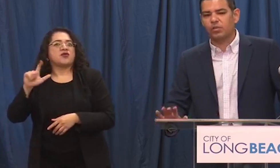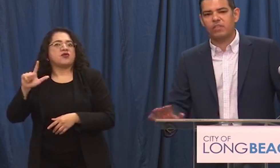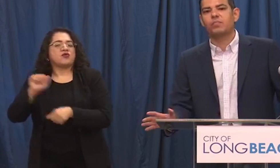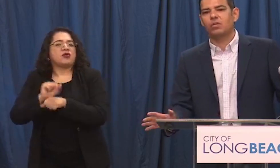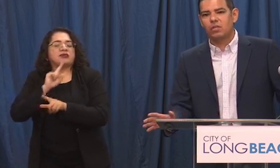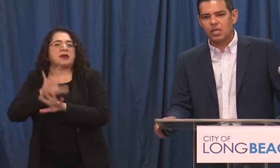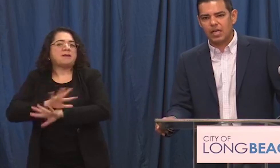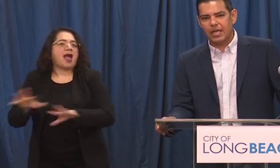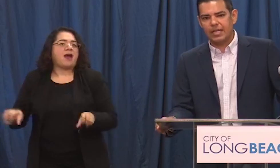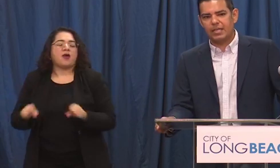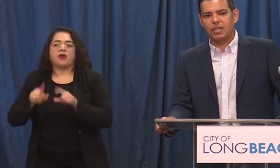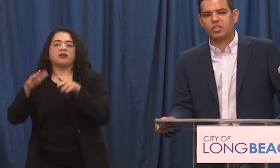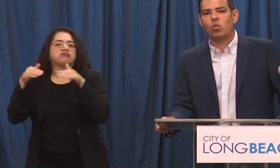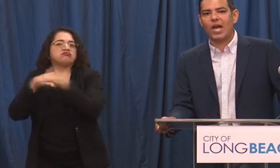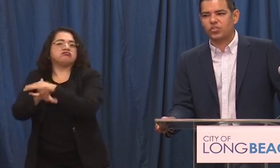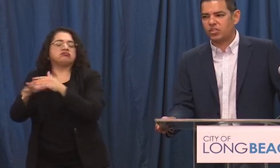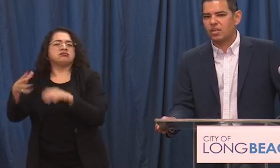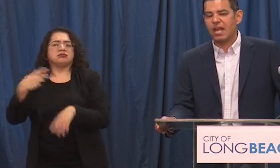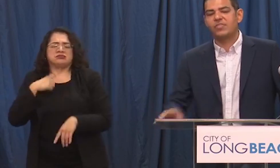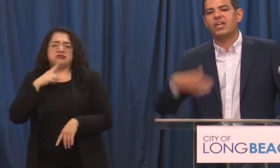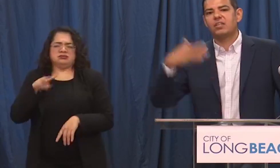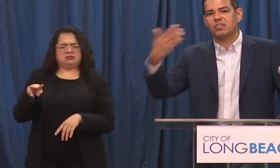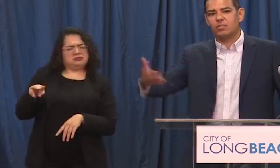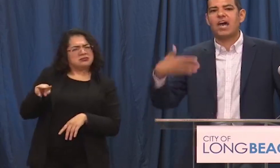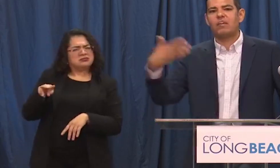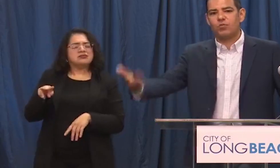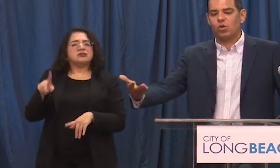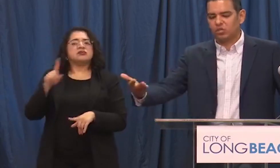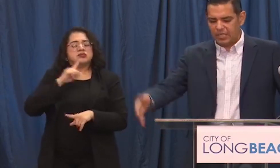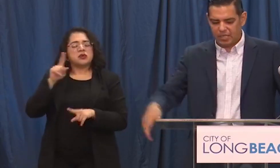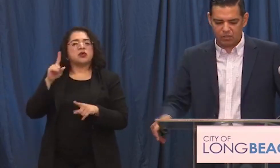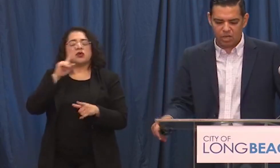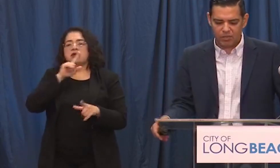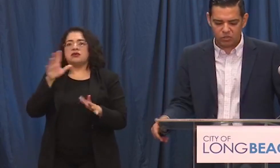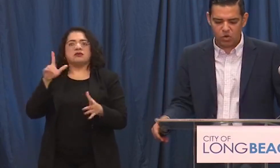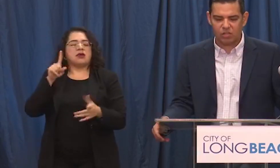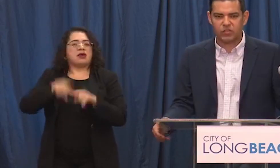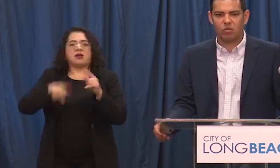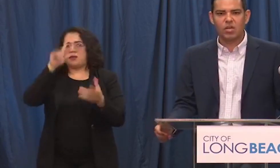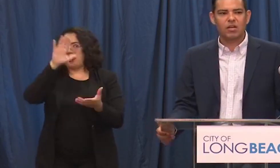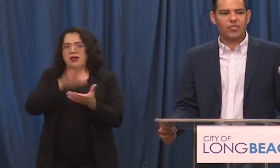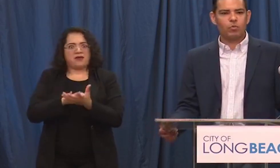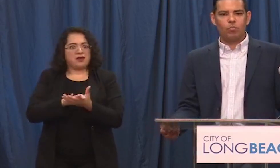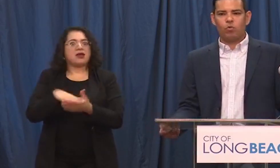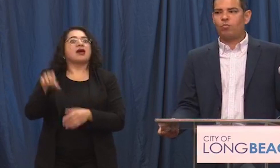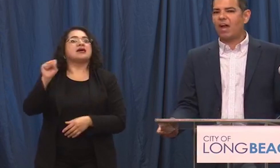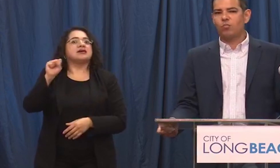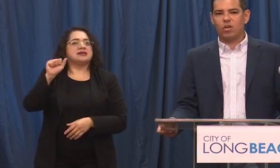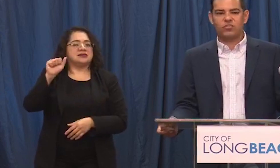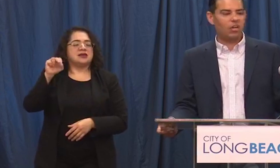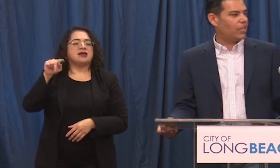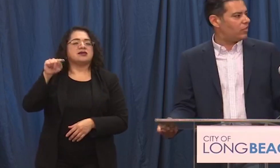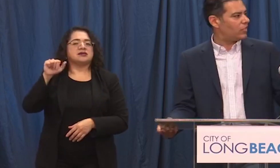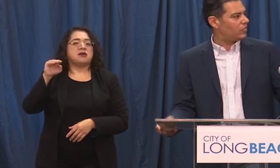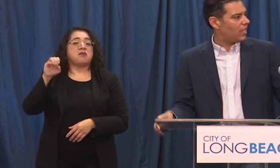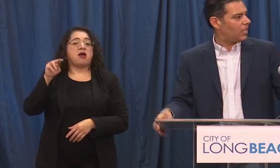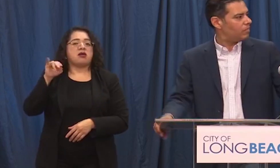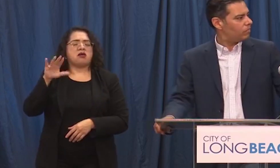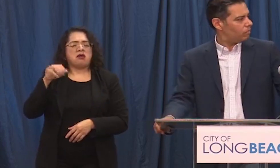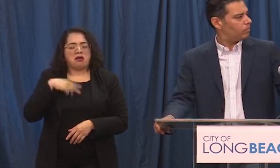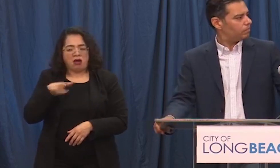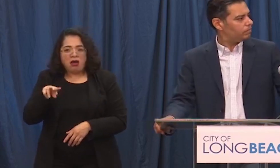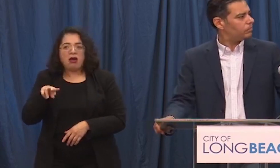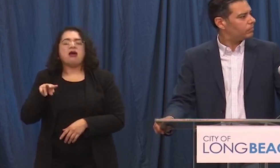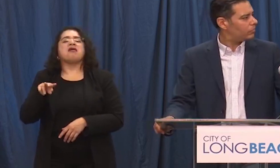unbelievable uh uh to watch and then some of that unfold in in long beach as well and so i think we'll have more to say on that in the days